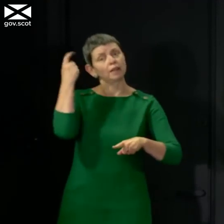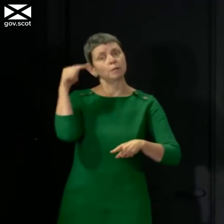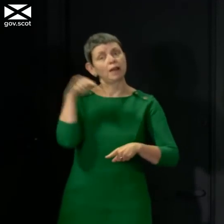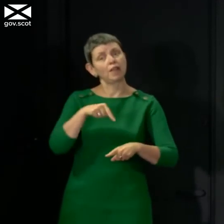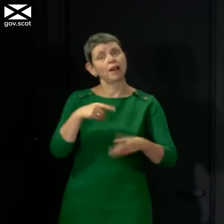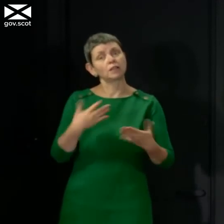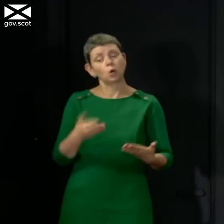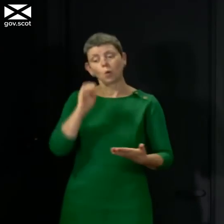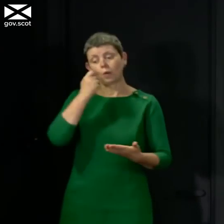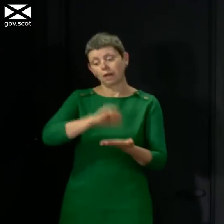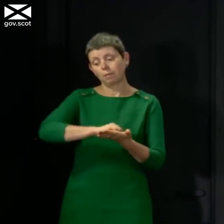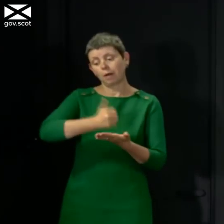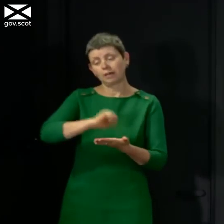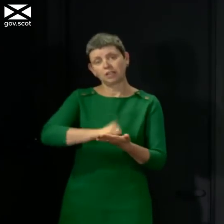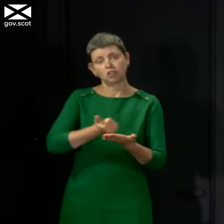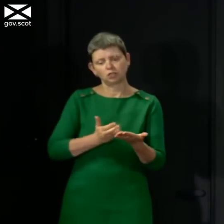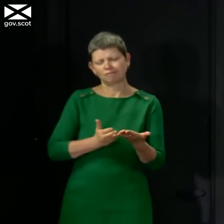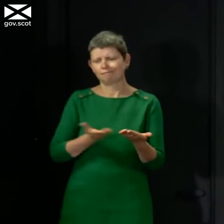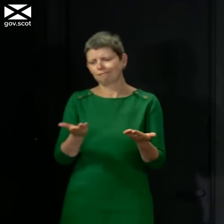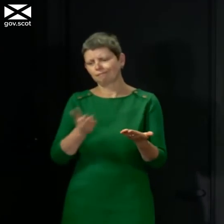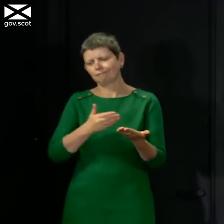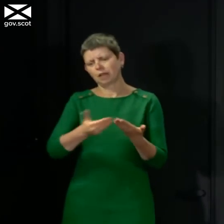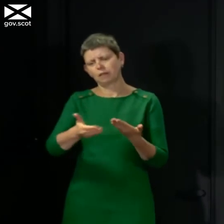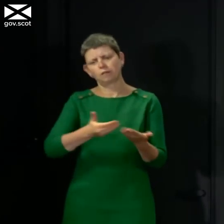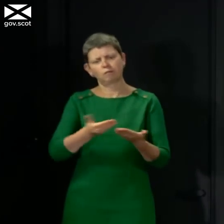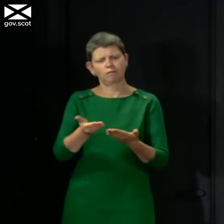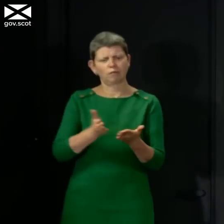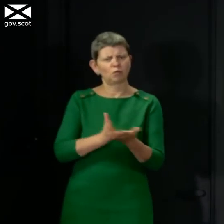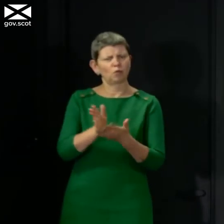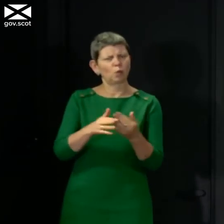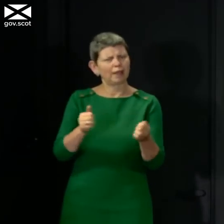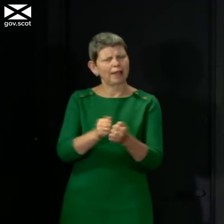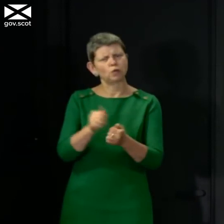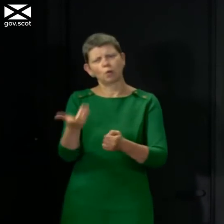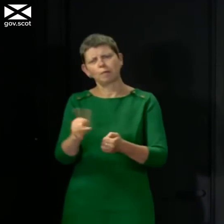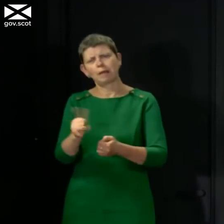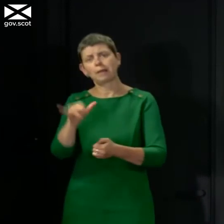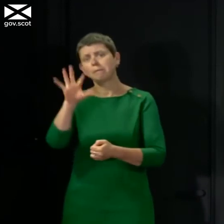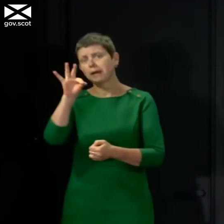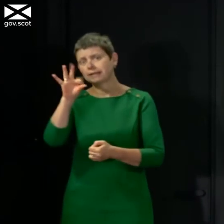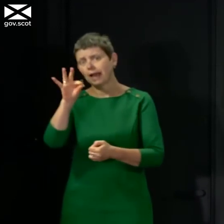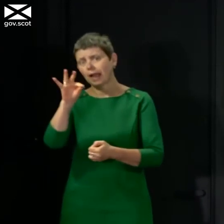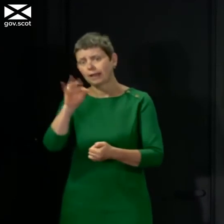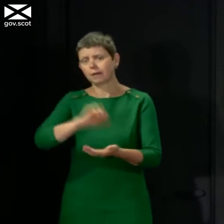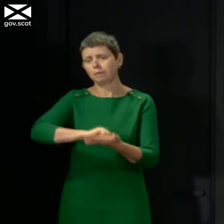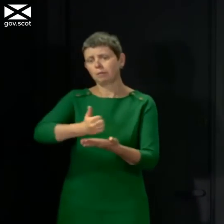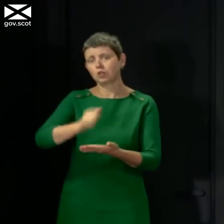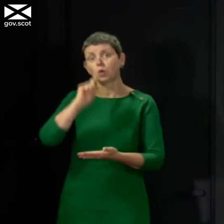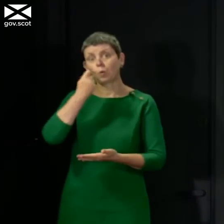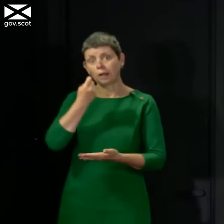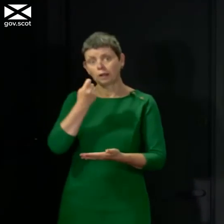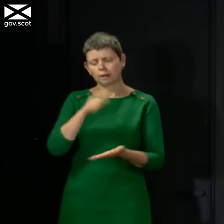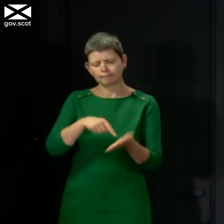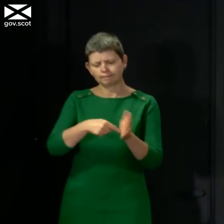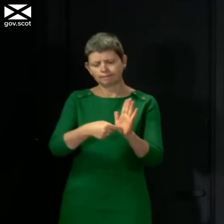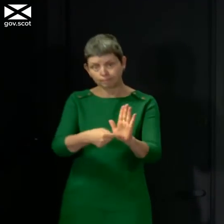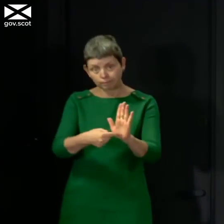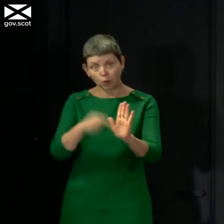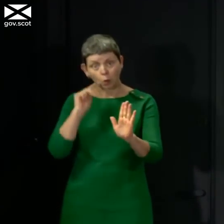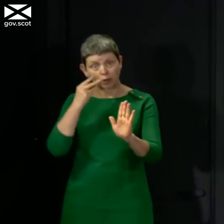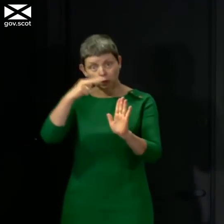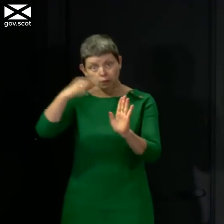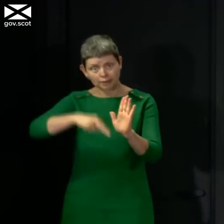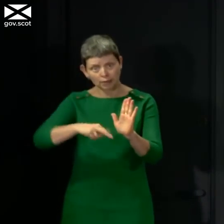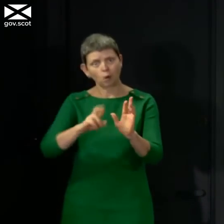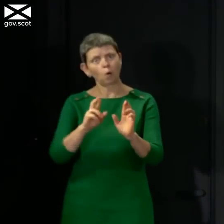over the weekend into Monday. And when we do so, I hope people will see that we've taken great care in